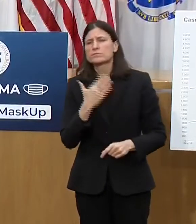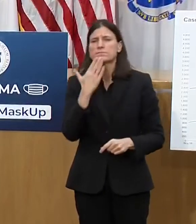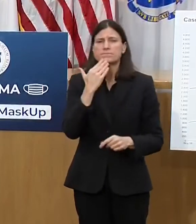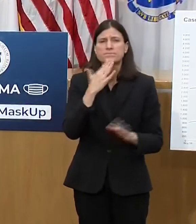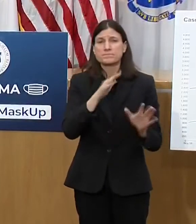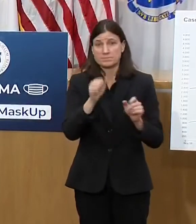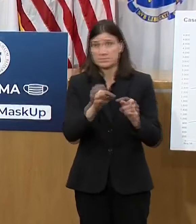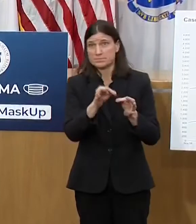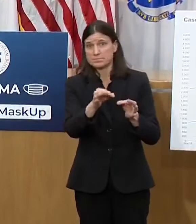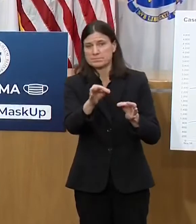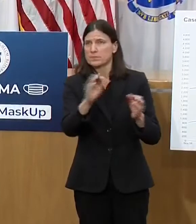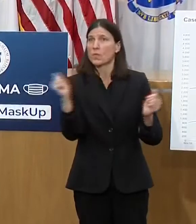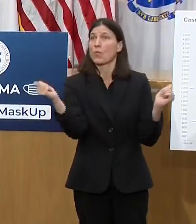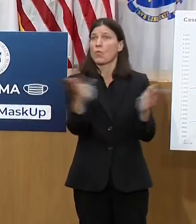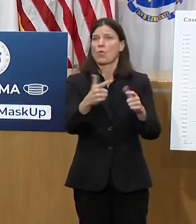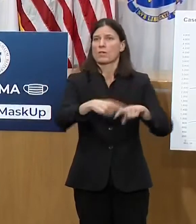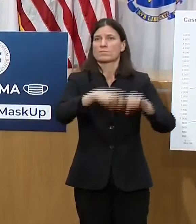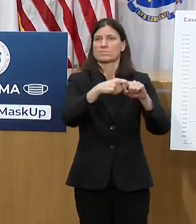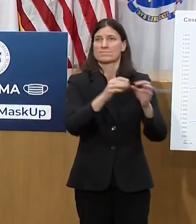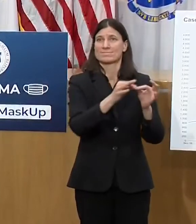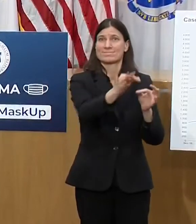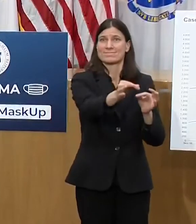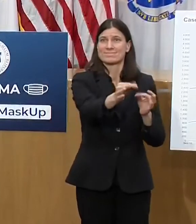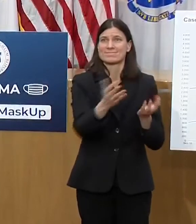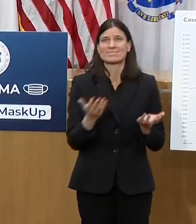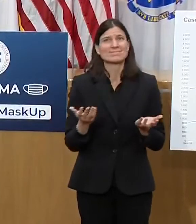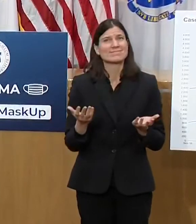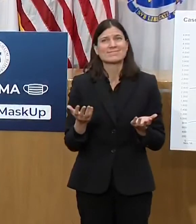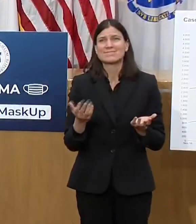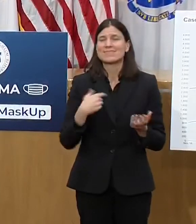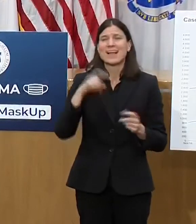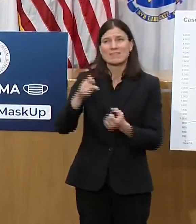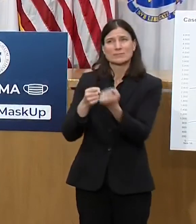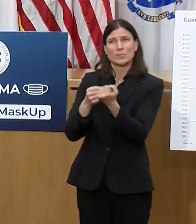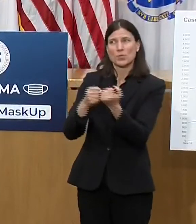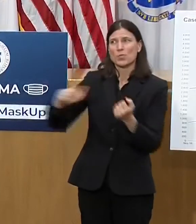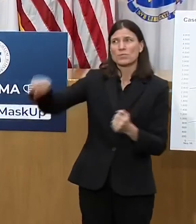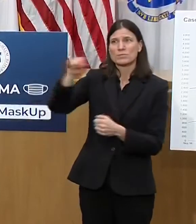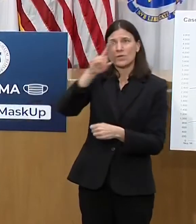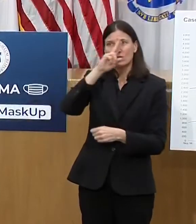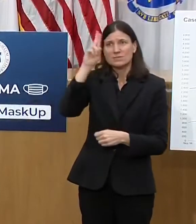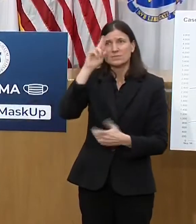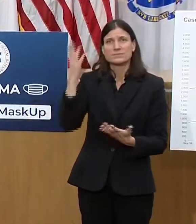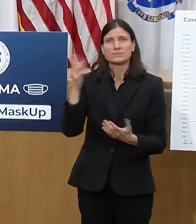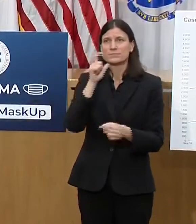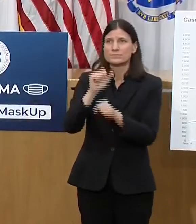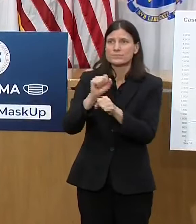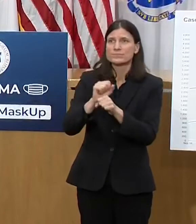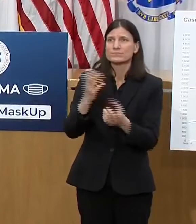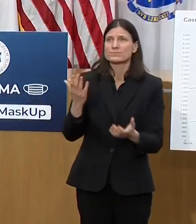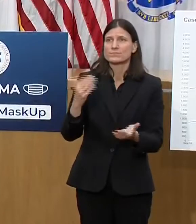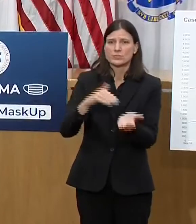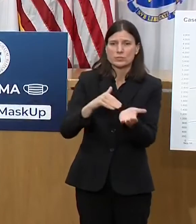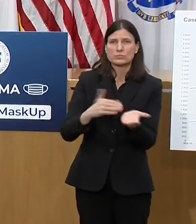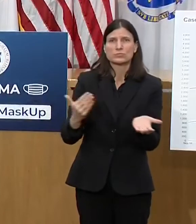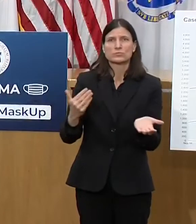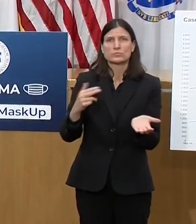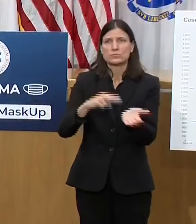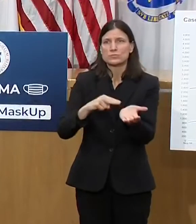But we need to help protect them, too. So that our residents can access the medical care that they need.